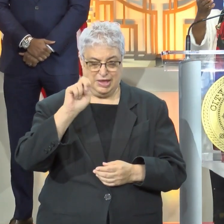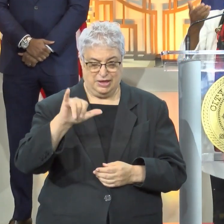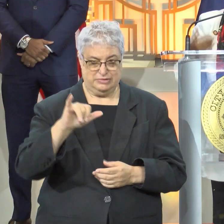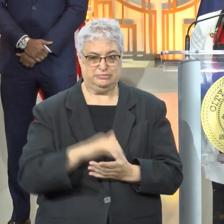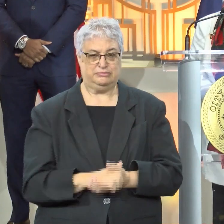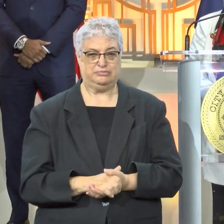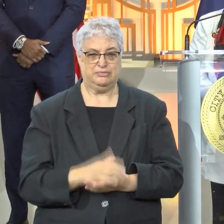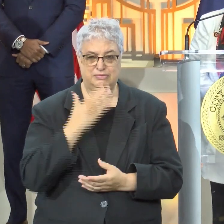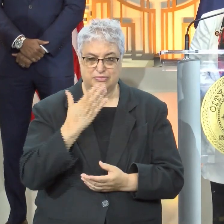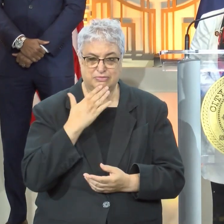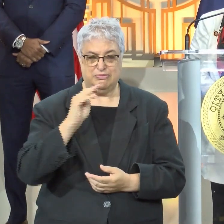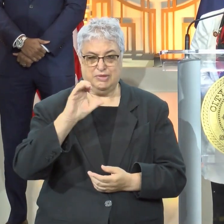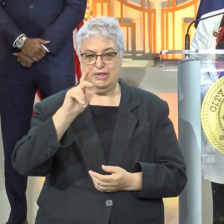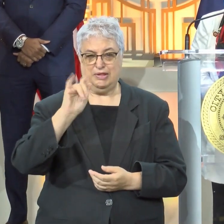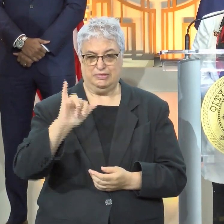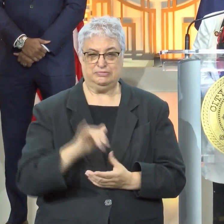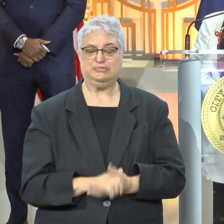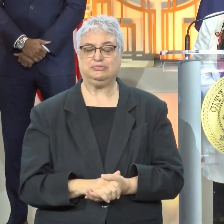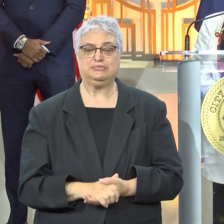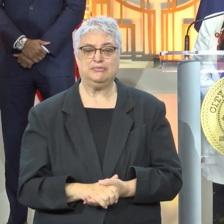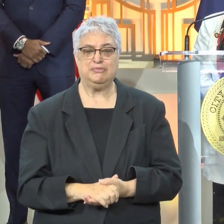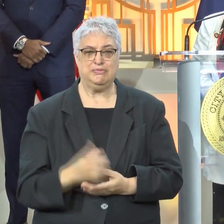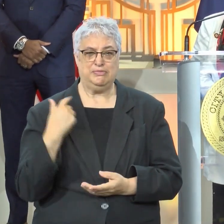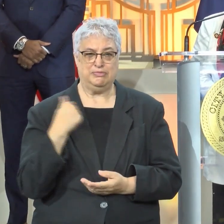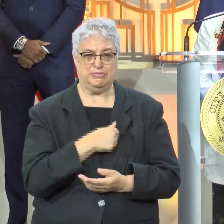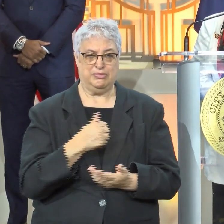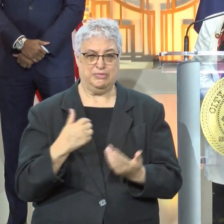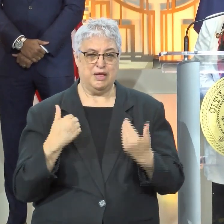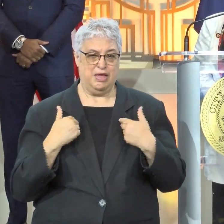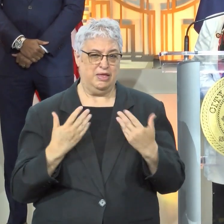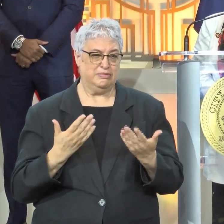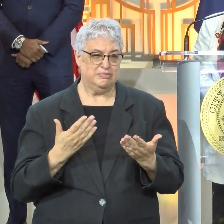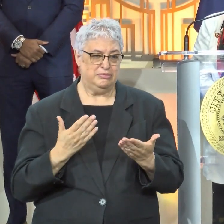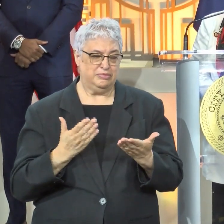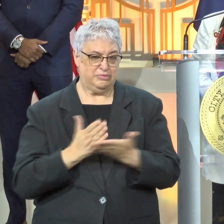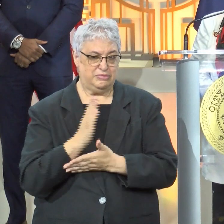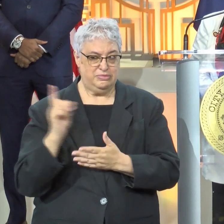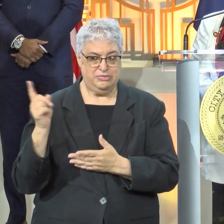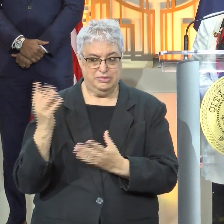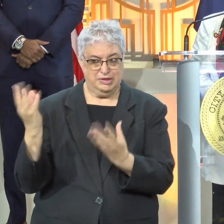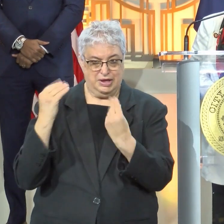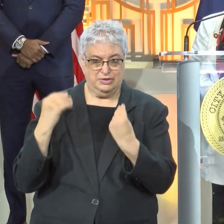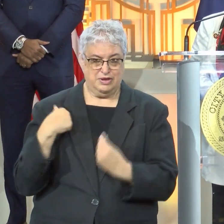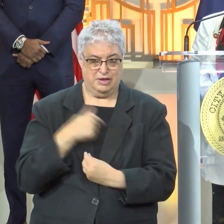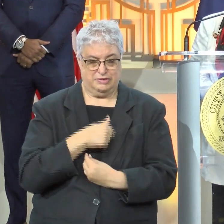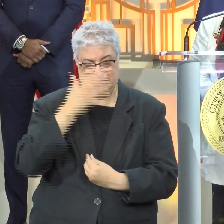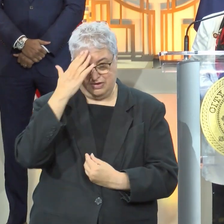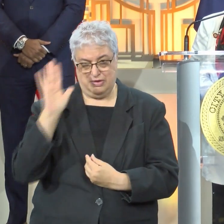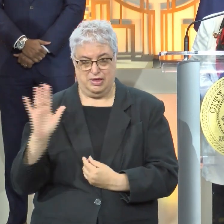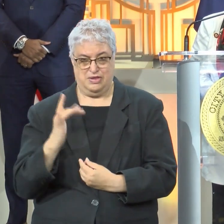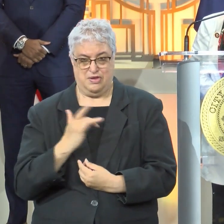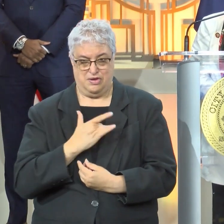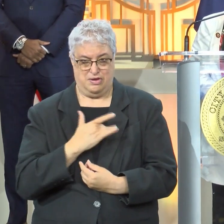Mickey. Thank you, Mickey, for those of us who had the privilege of being under his tutelage and knowing his heart.